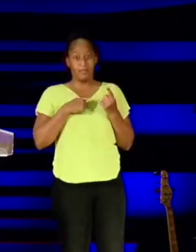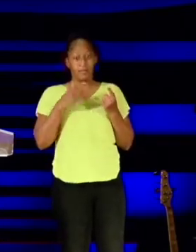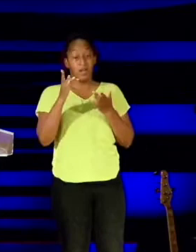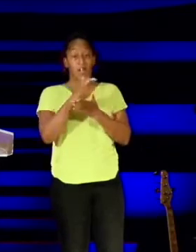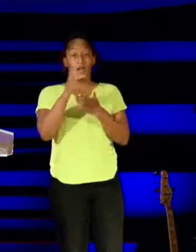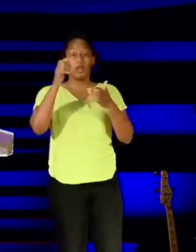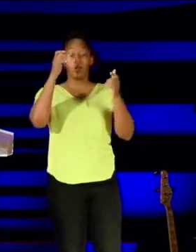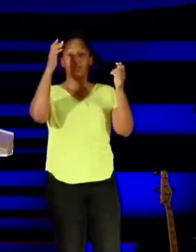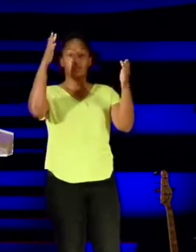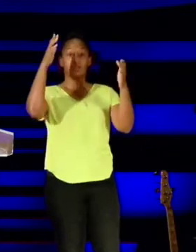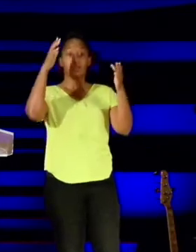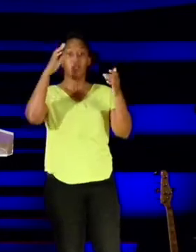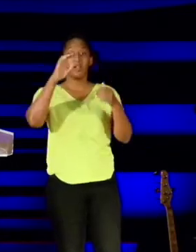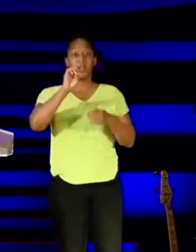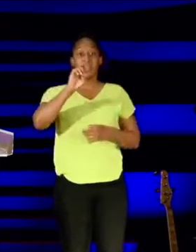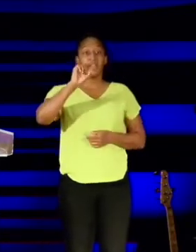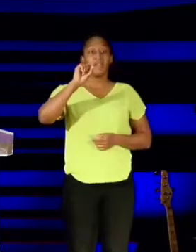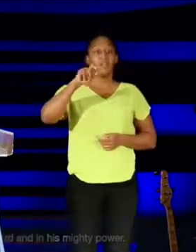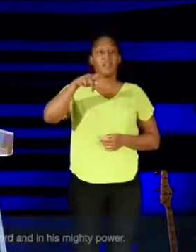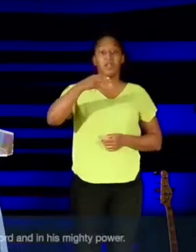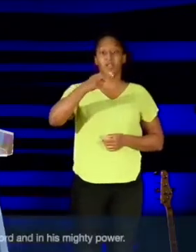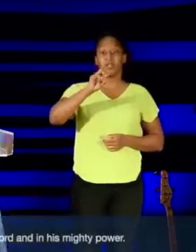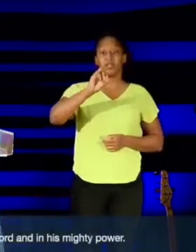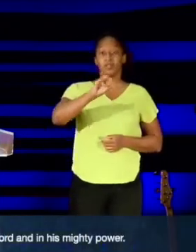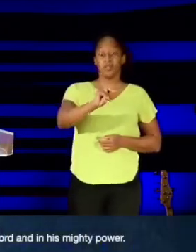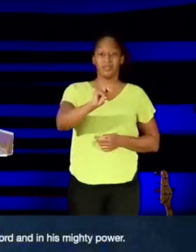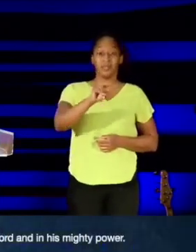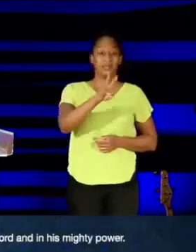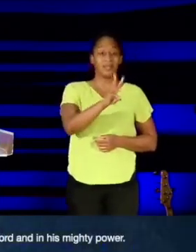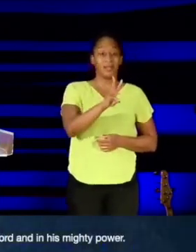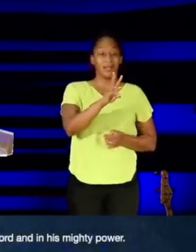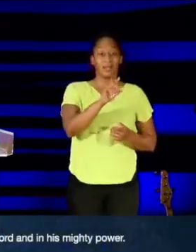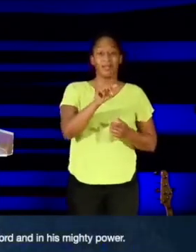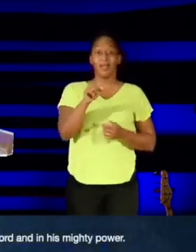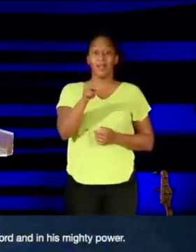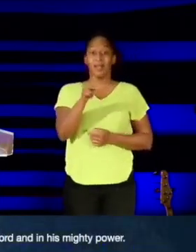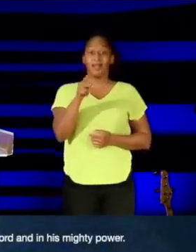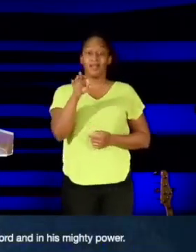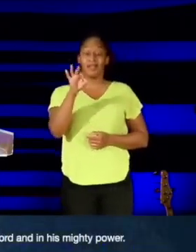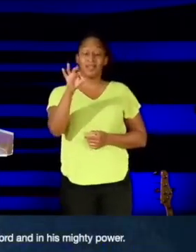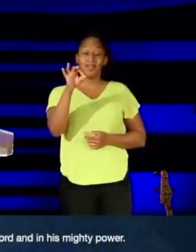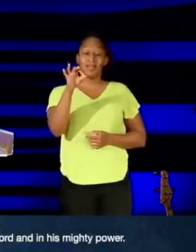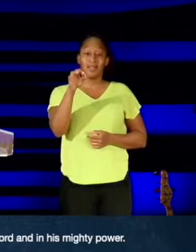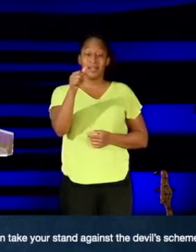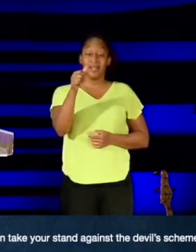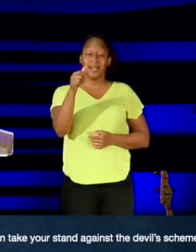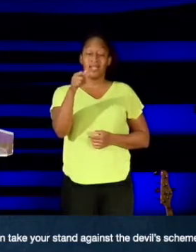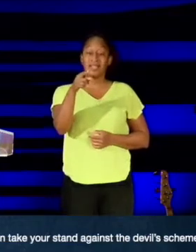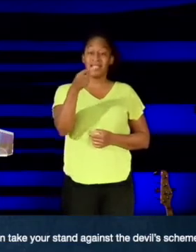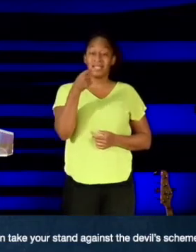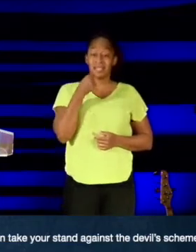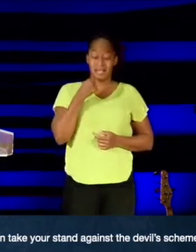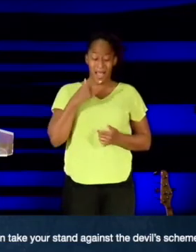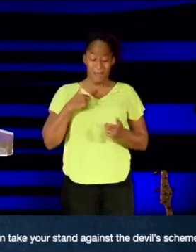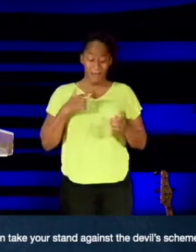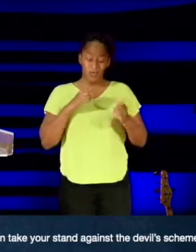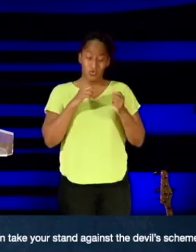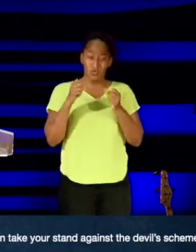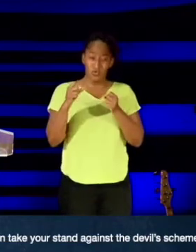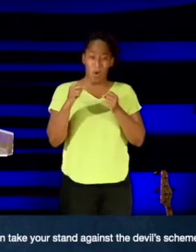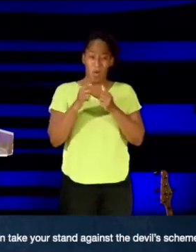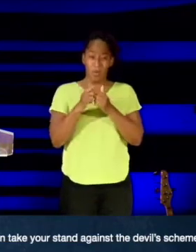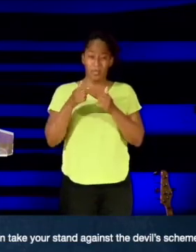Hallelujah, Ephesians 6 and 10 tells us to be strong in the Lord and in his mighty power. And to put on the full armor